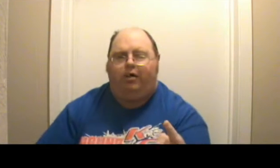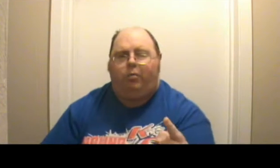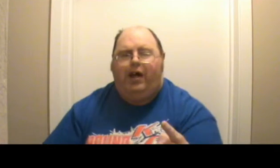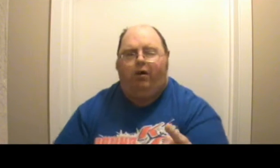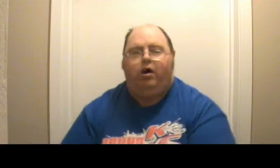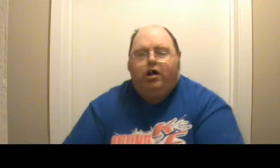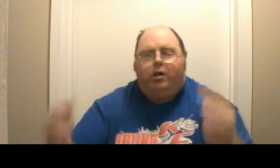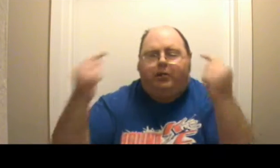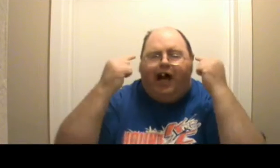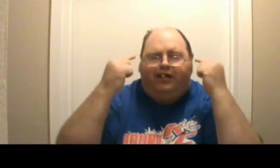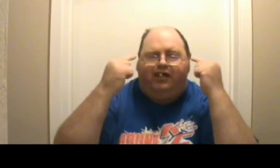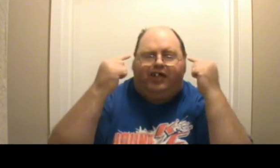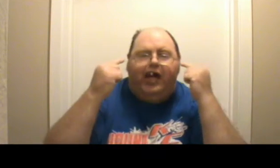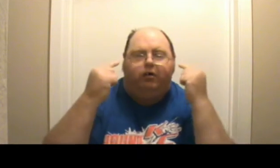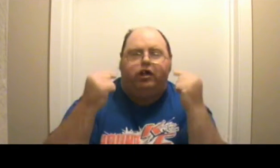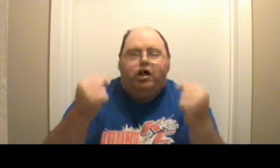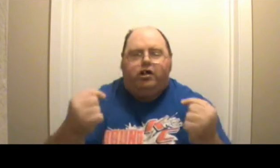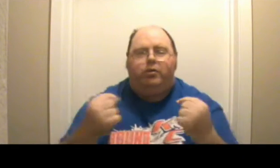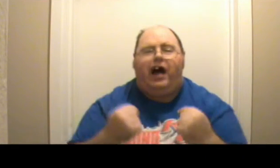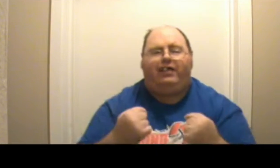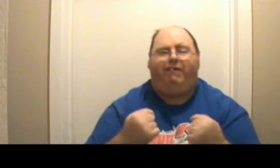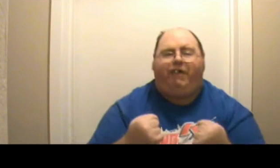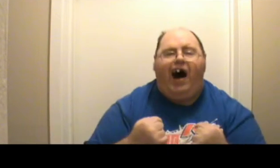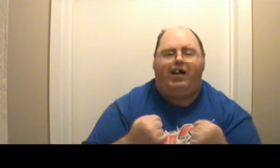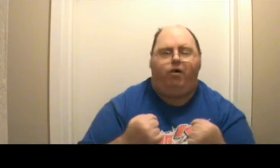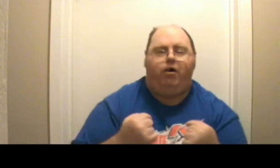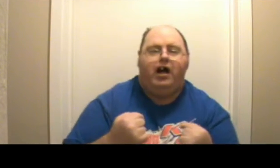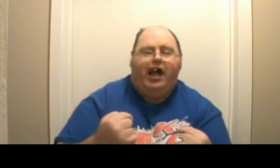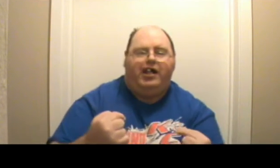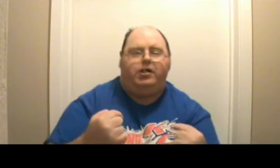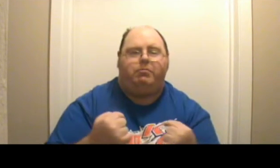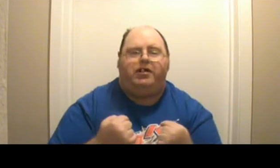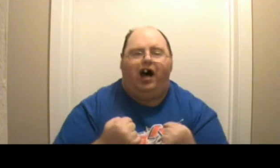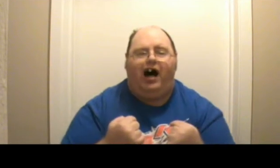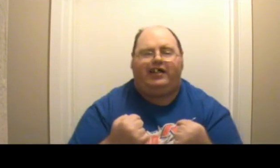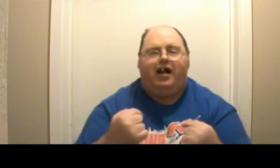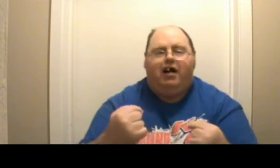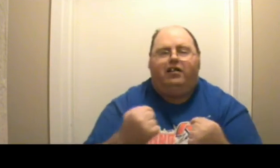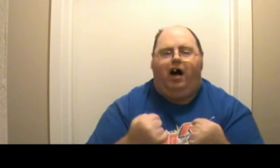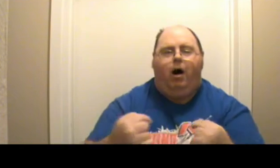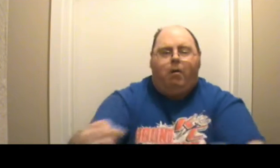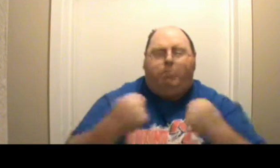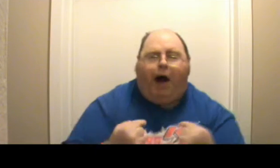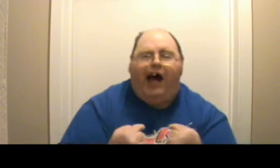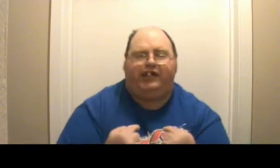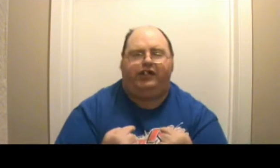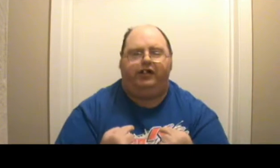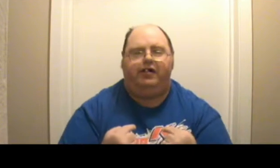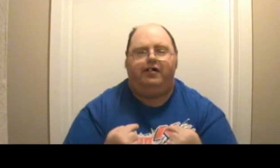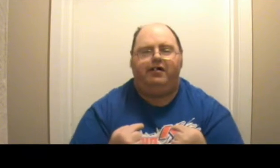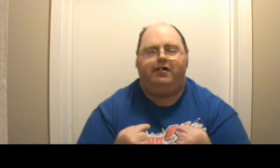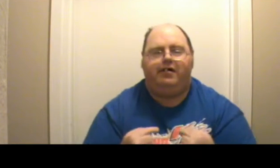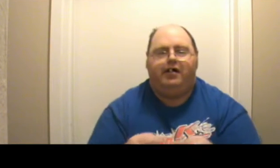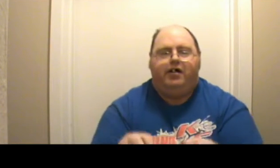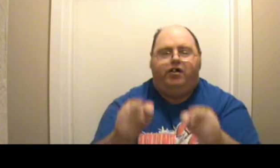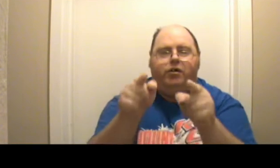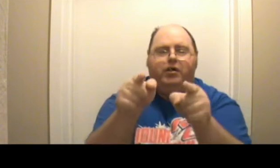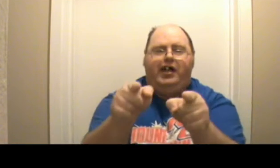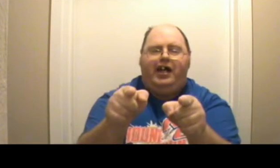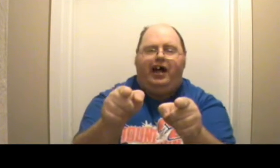the wheel you got the skills you got the fire and you got the passion you get